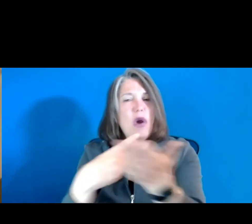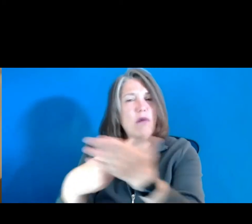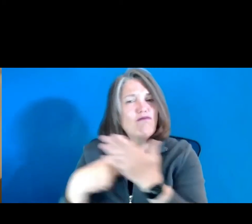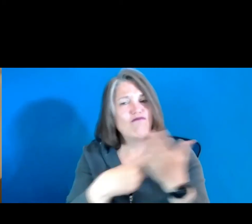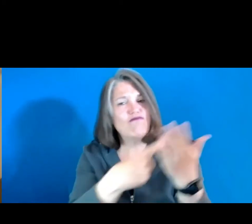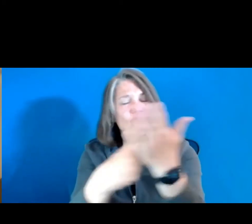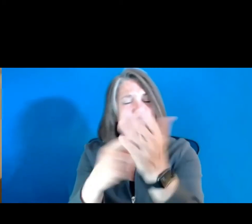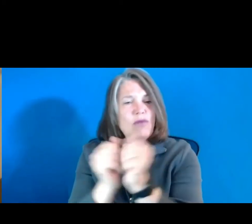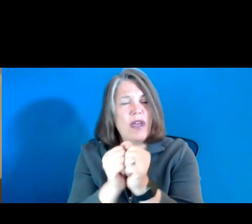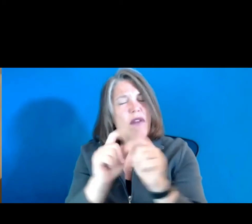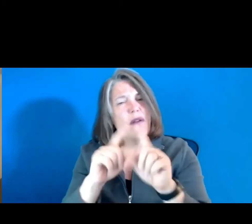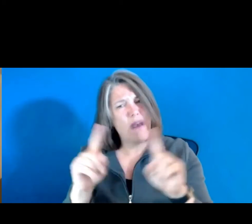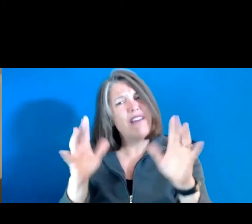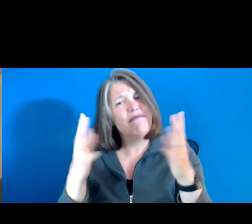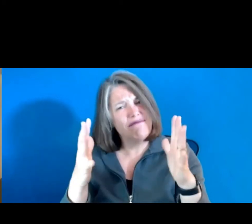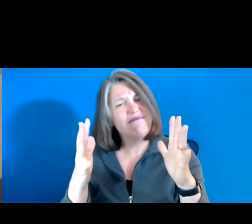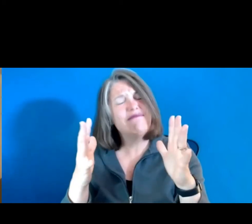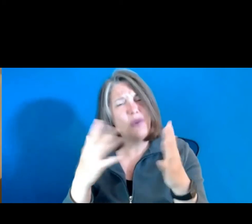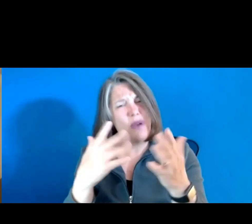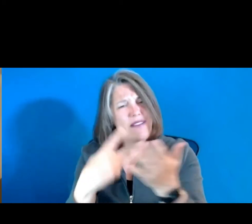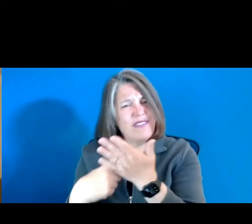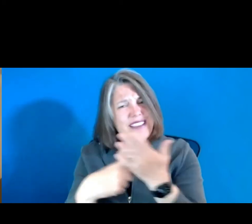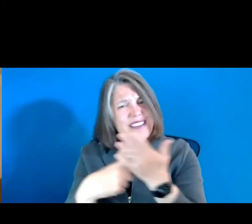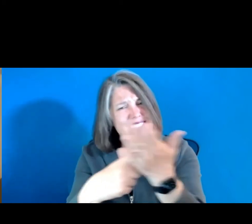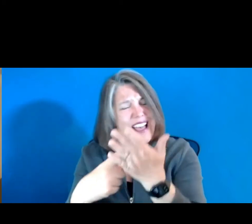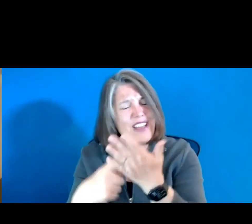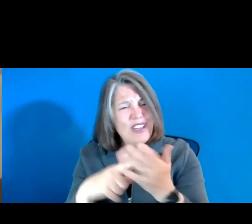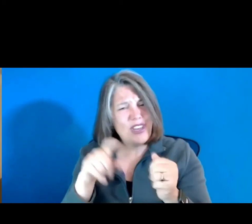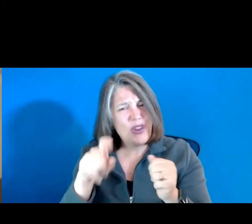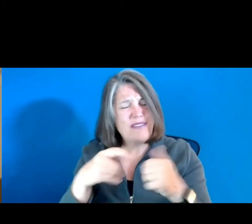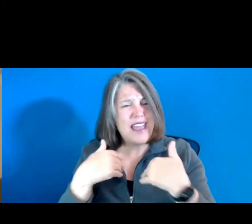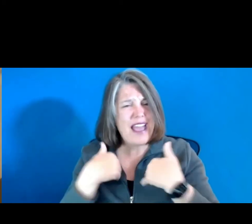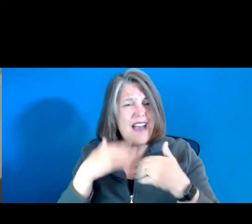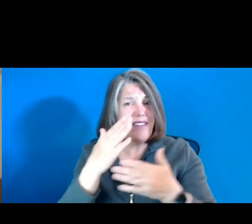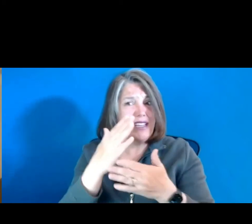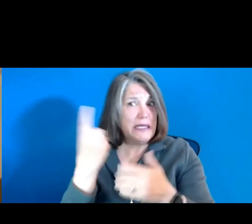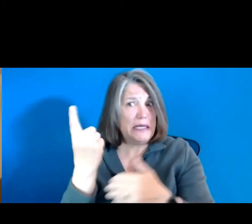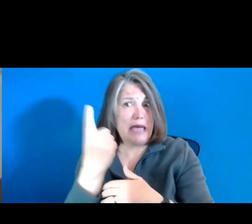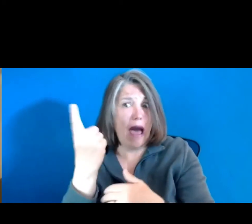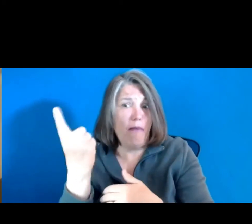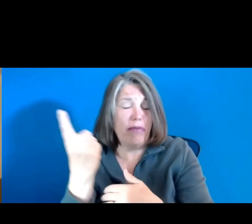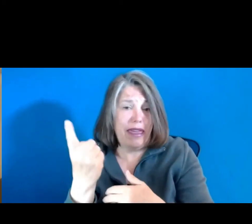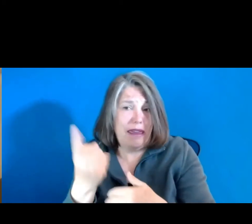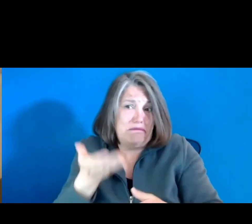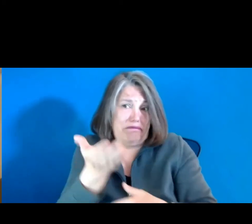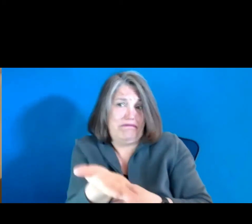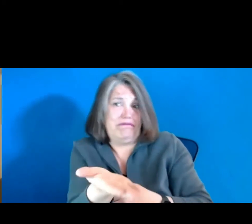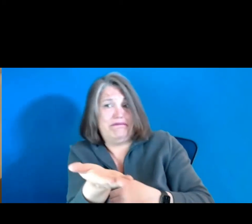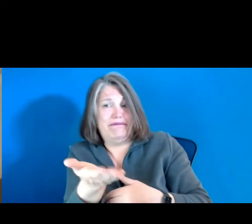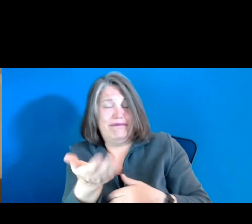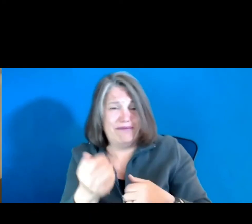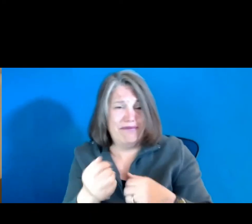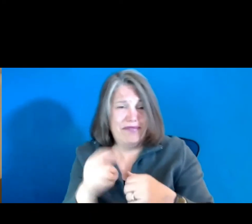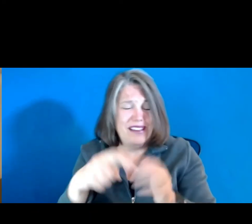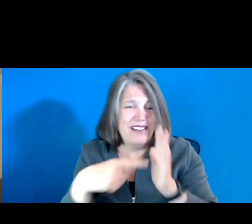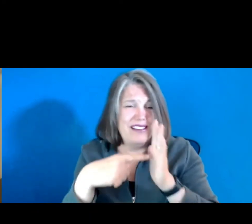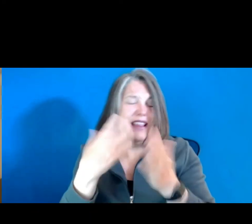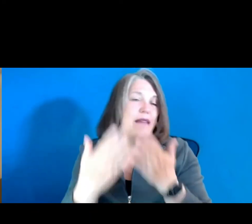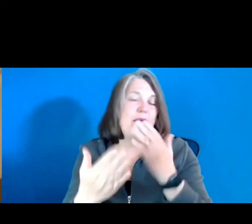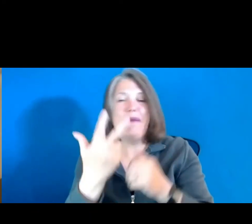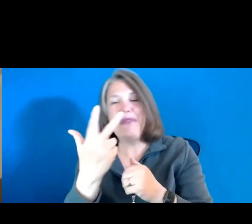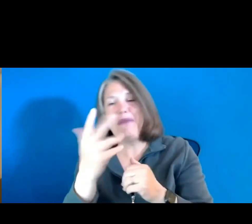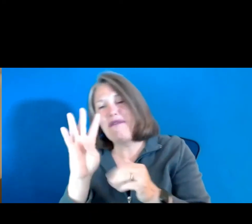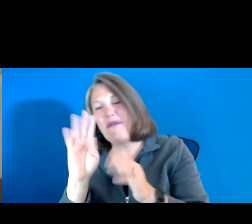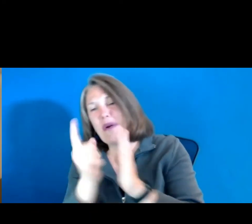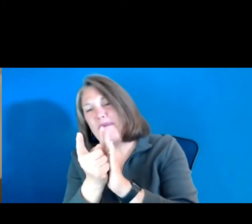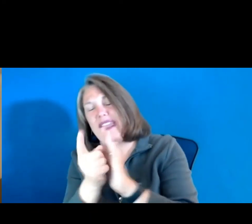But to have a discussion of any merit, you have got to put something on the table, and that might be three or four minutes